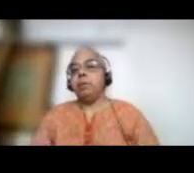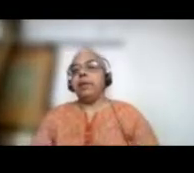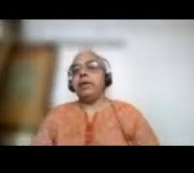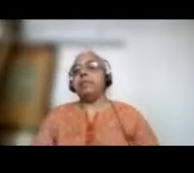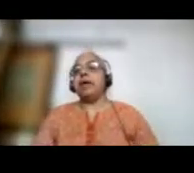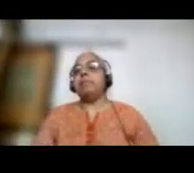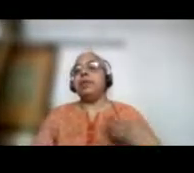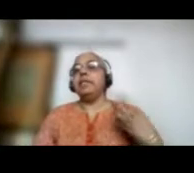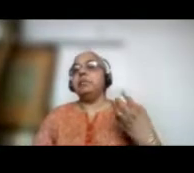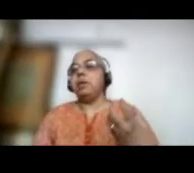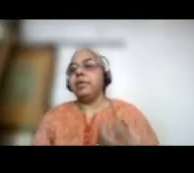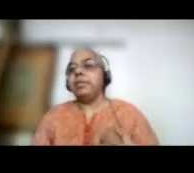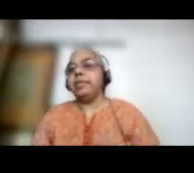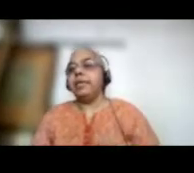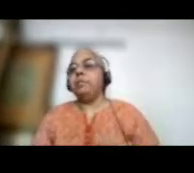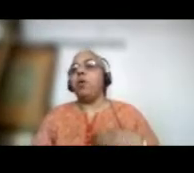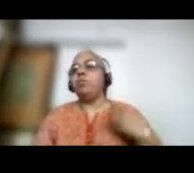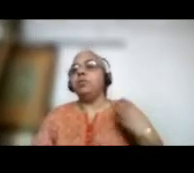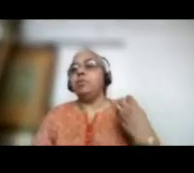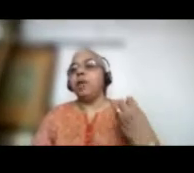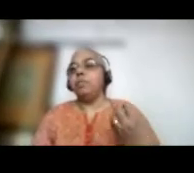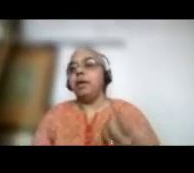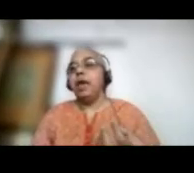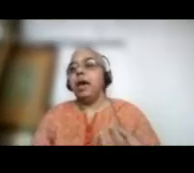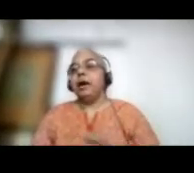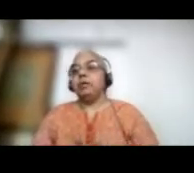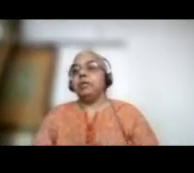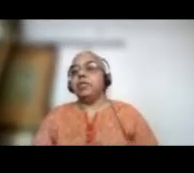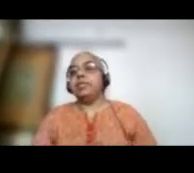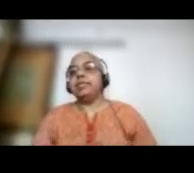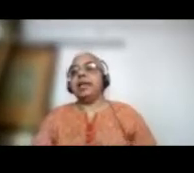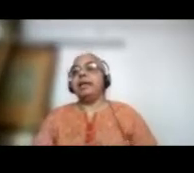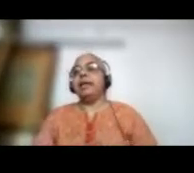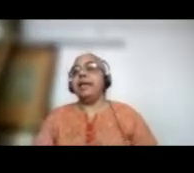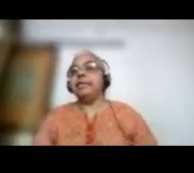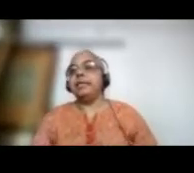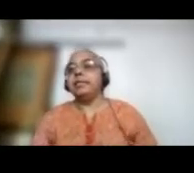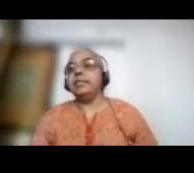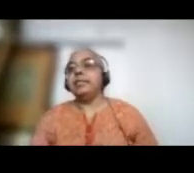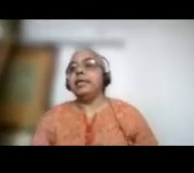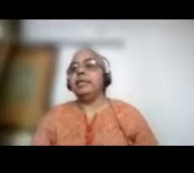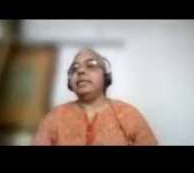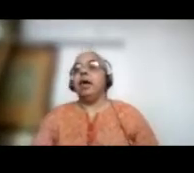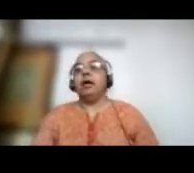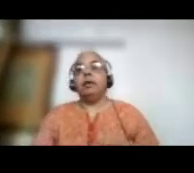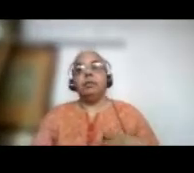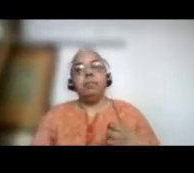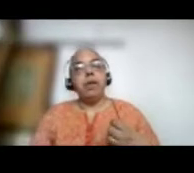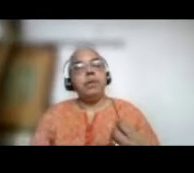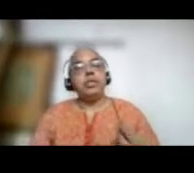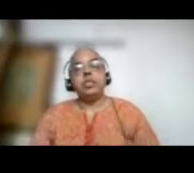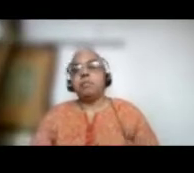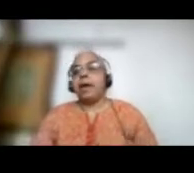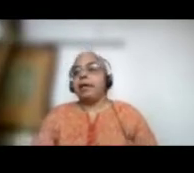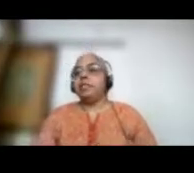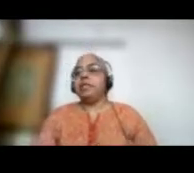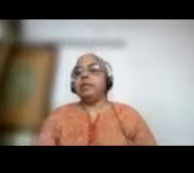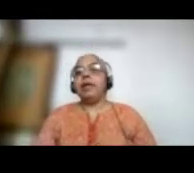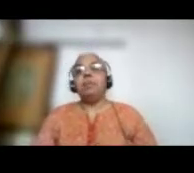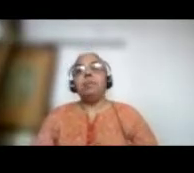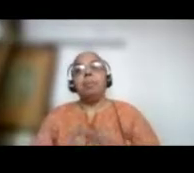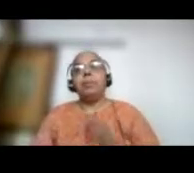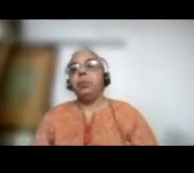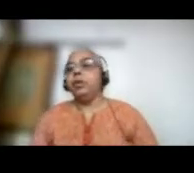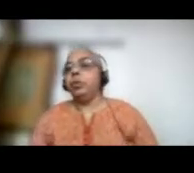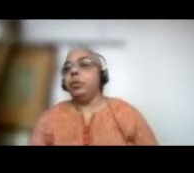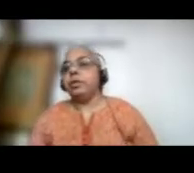Maybe preparing saplings, maybe seed bombs, maybe just segregating the seeds, maybe just packaging